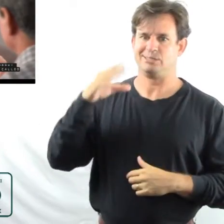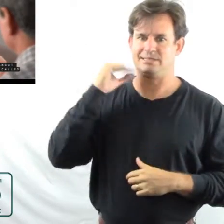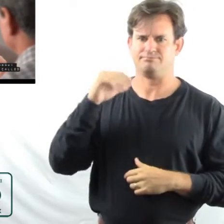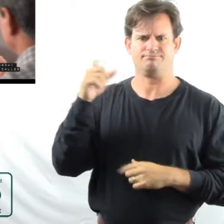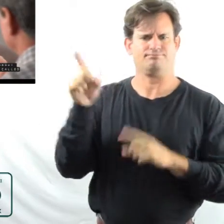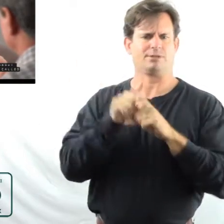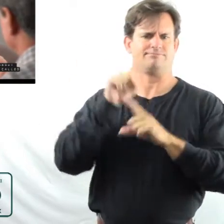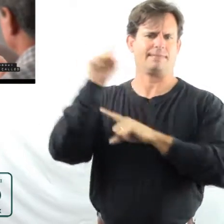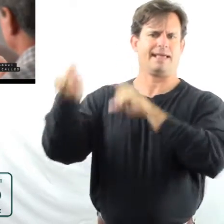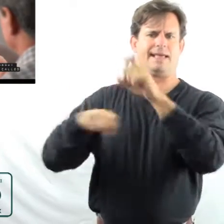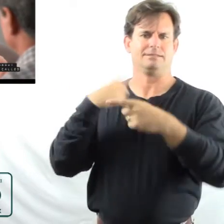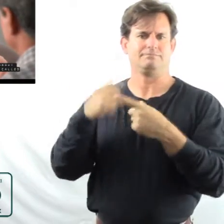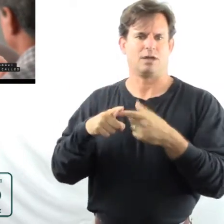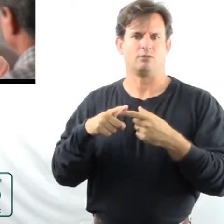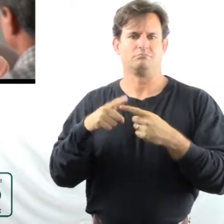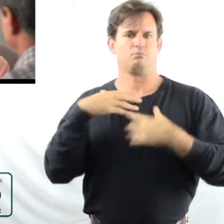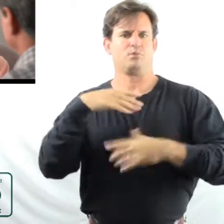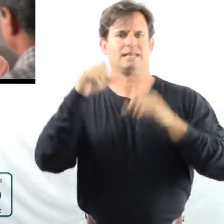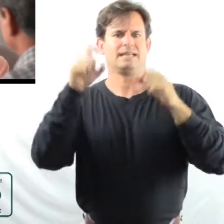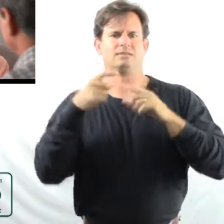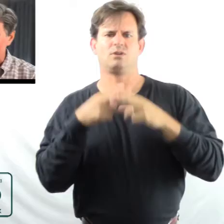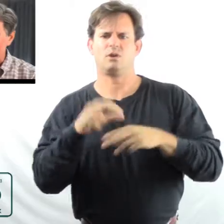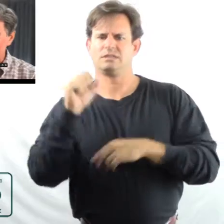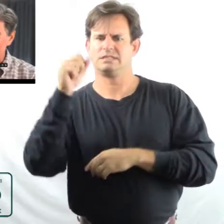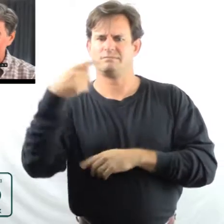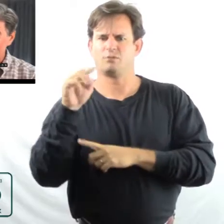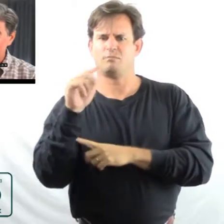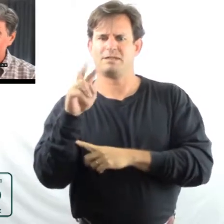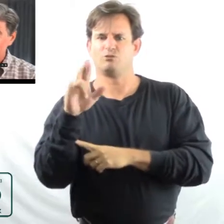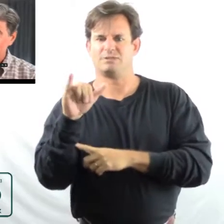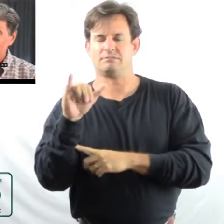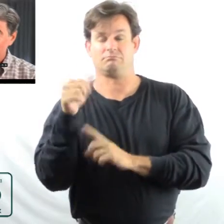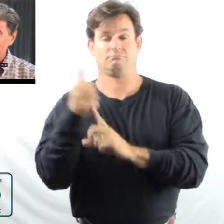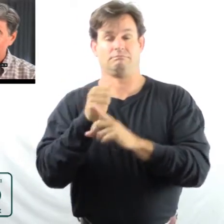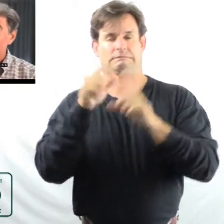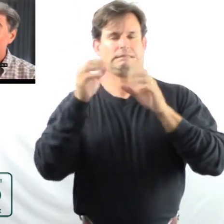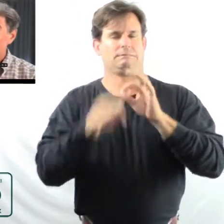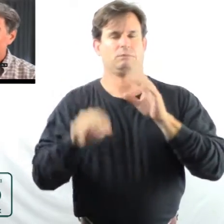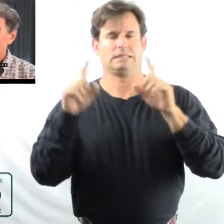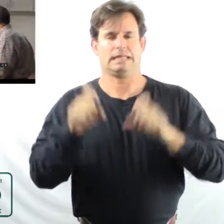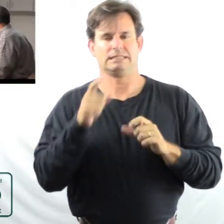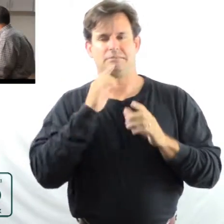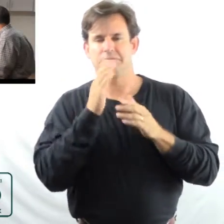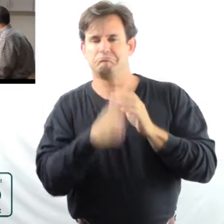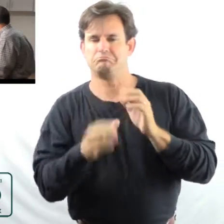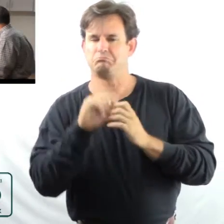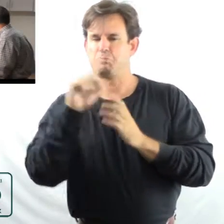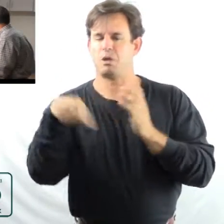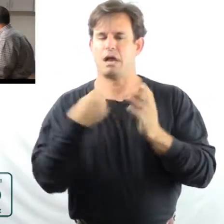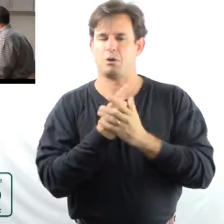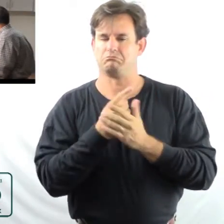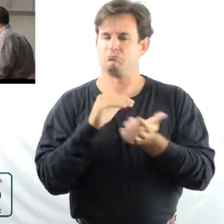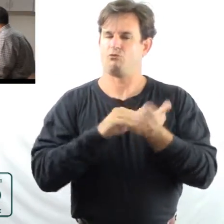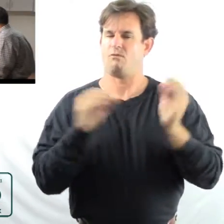ask about getting a breathing test called spirometry. It's a simple test that can probably be done in your doctor's office. And, I have a video.